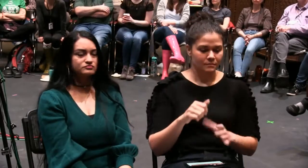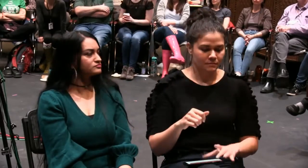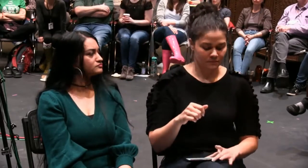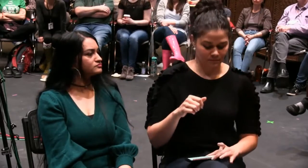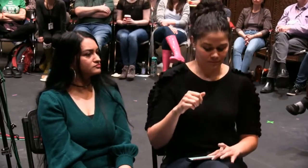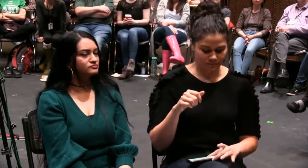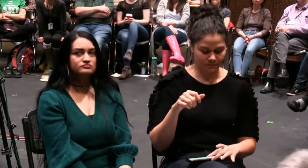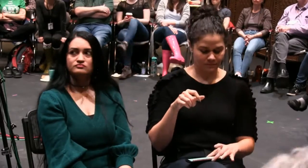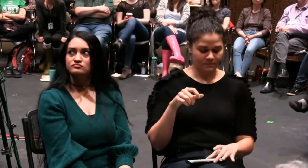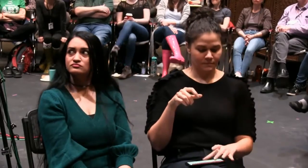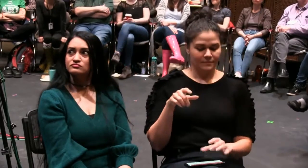This is Alexandria.